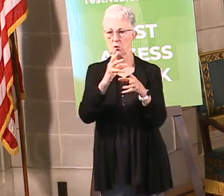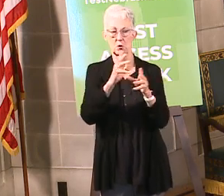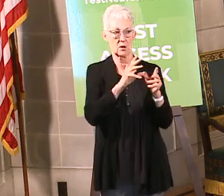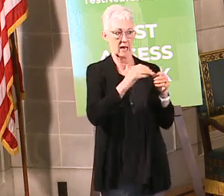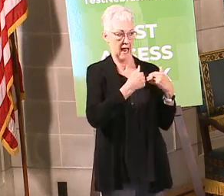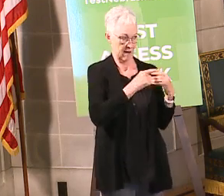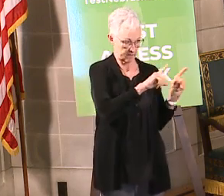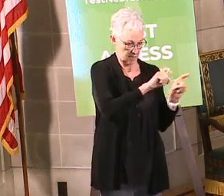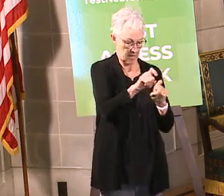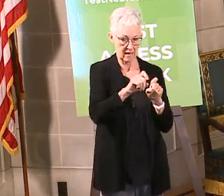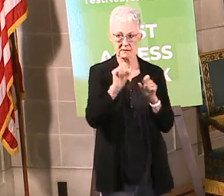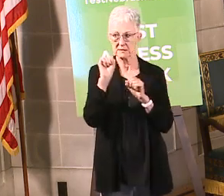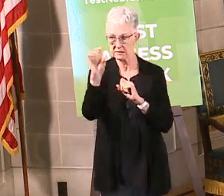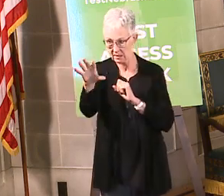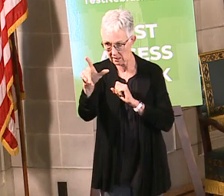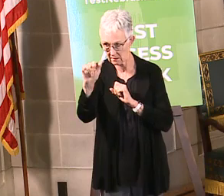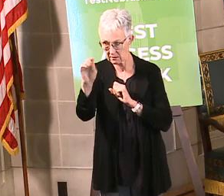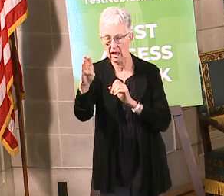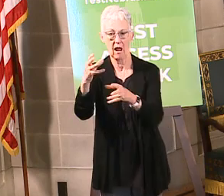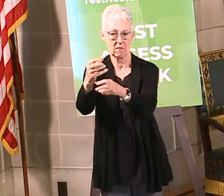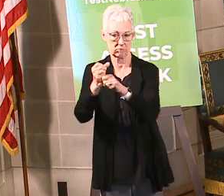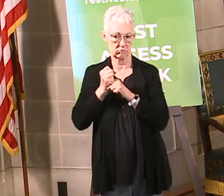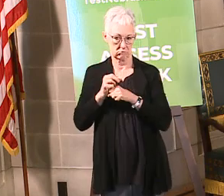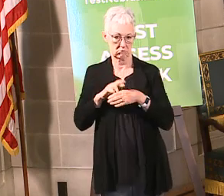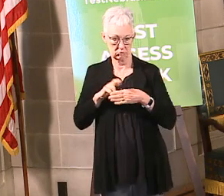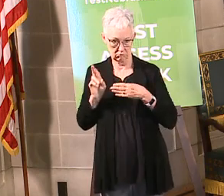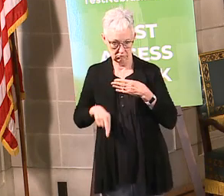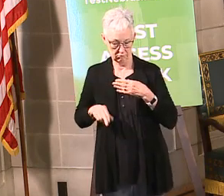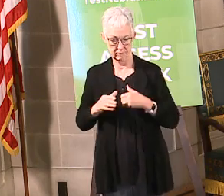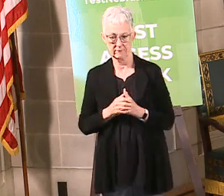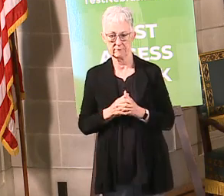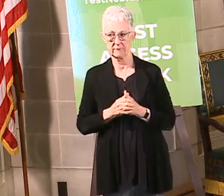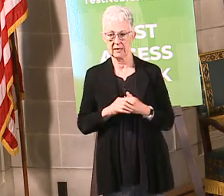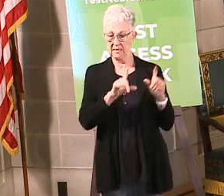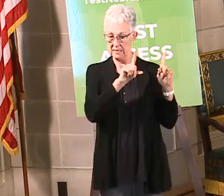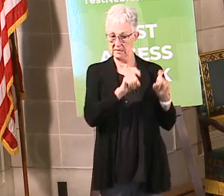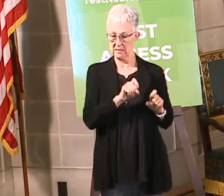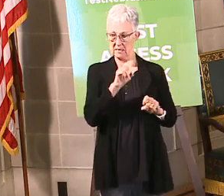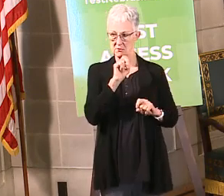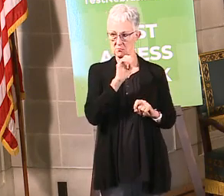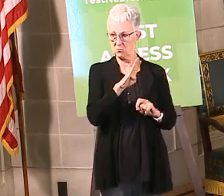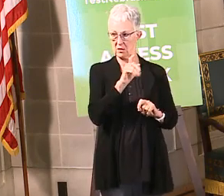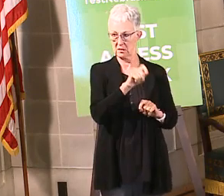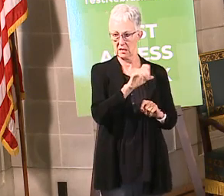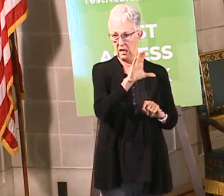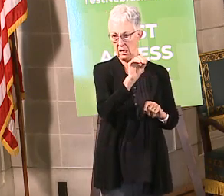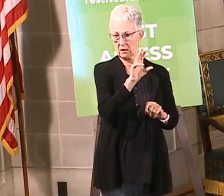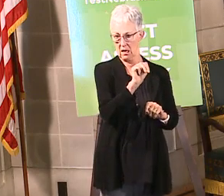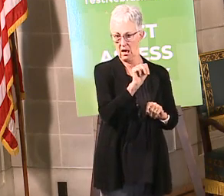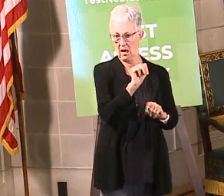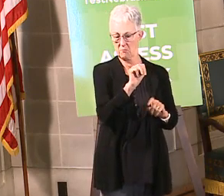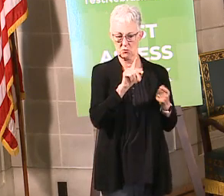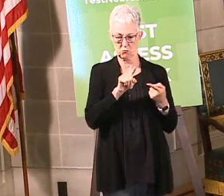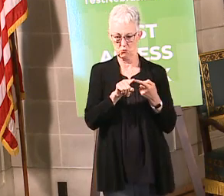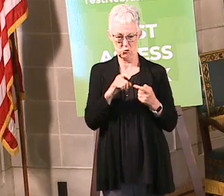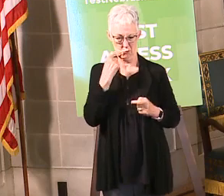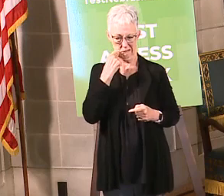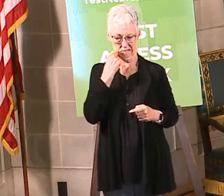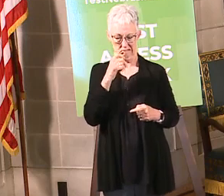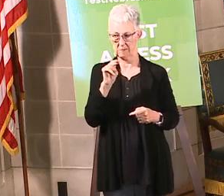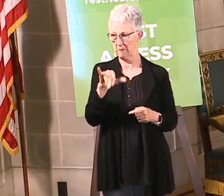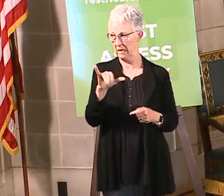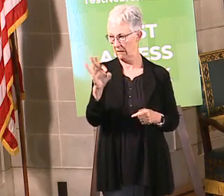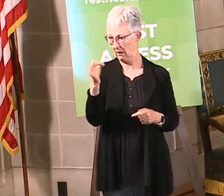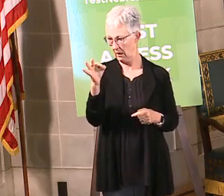lab and from the commercial labs and so forth. On testnebraska.com, through May 9th, which is kind of the most recent data we had,